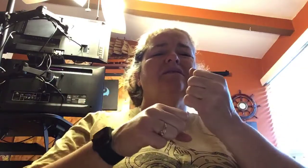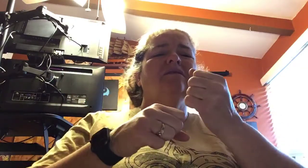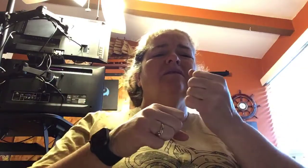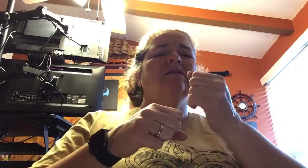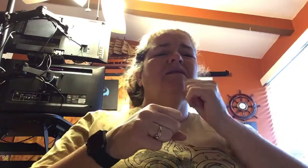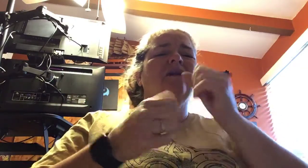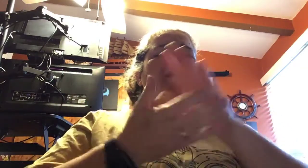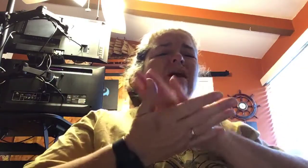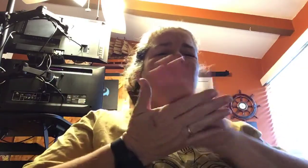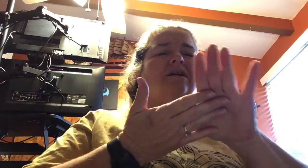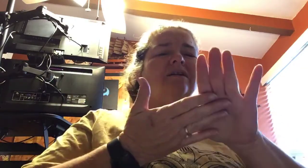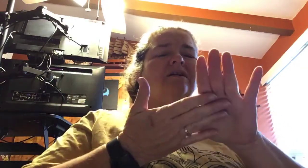not clean?